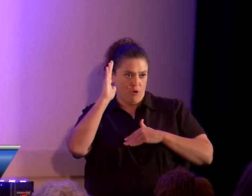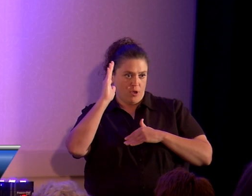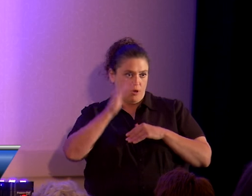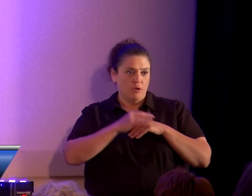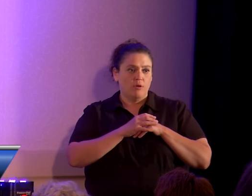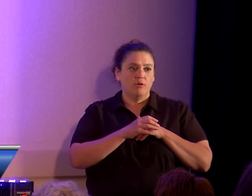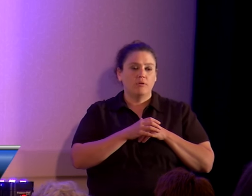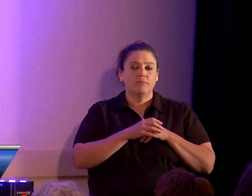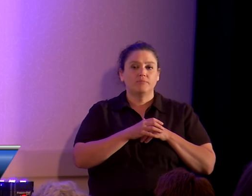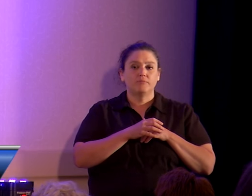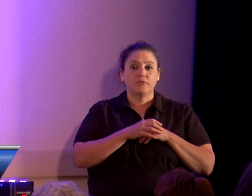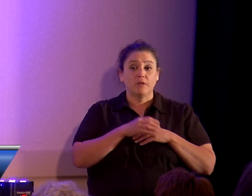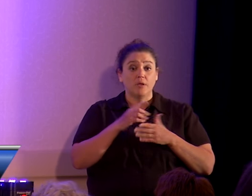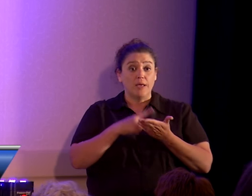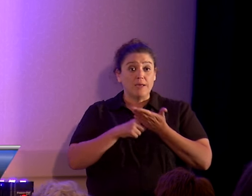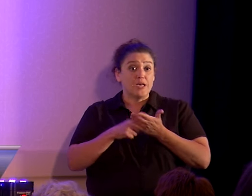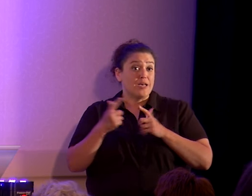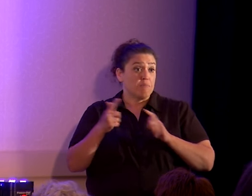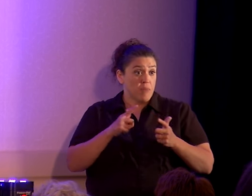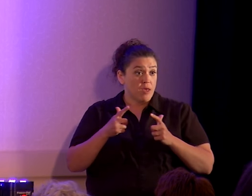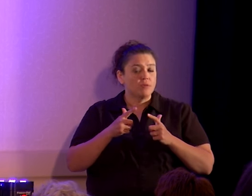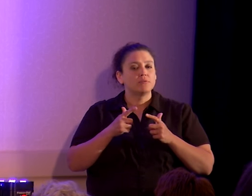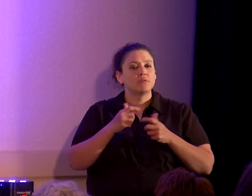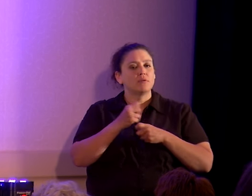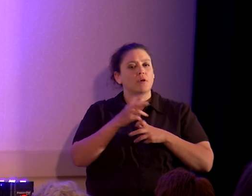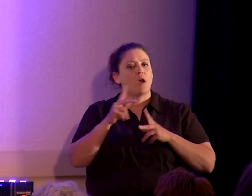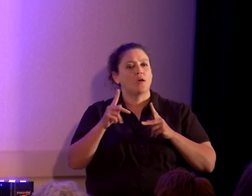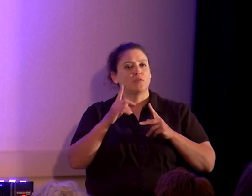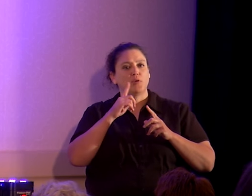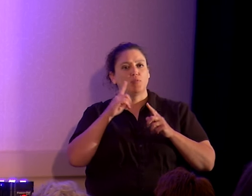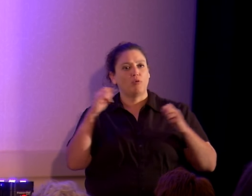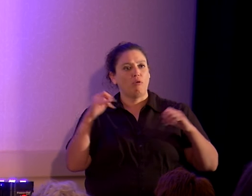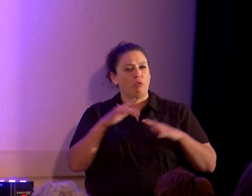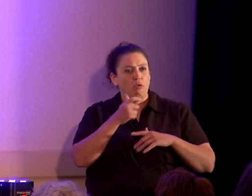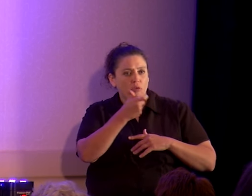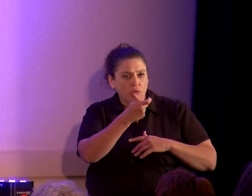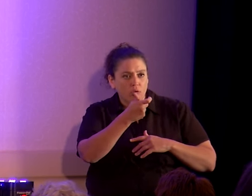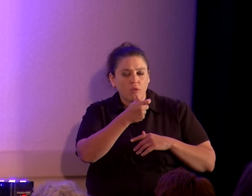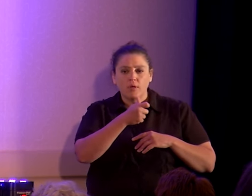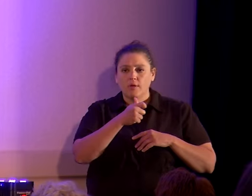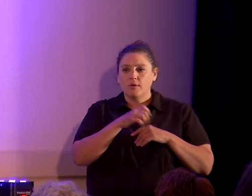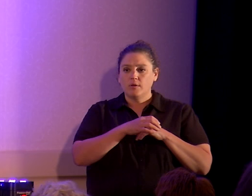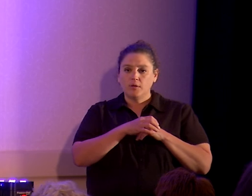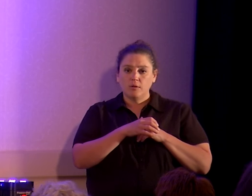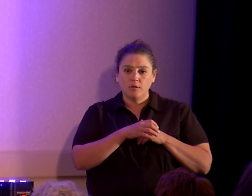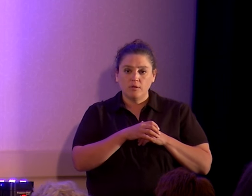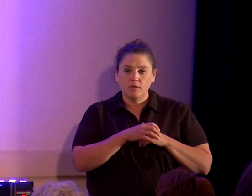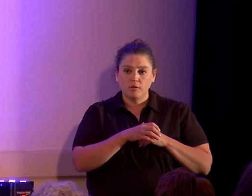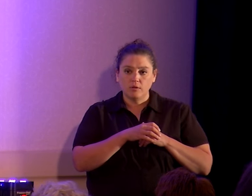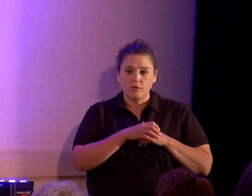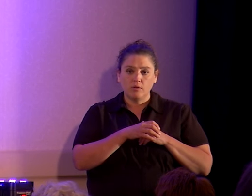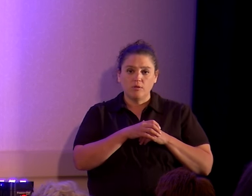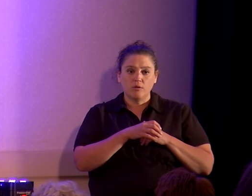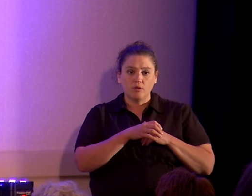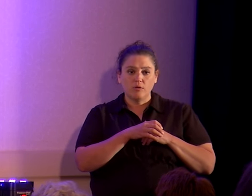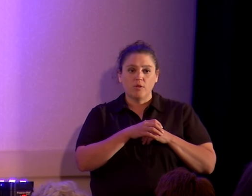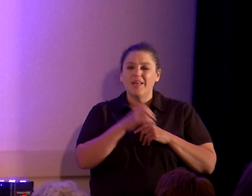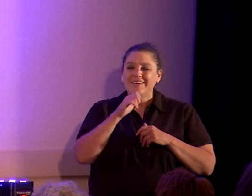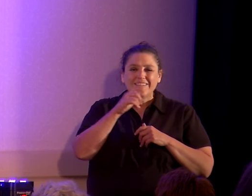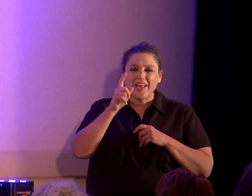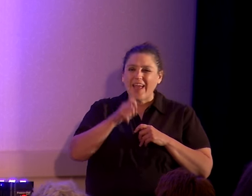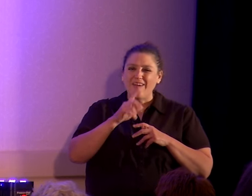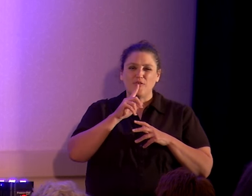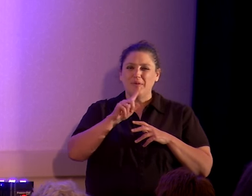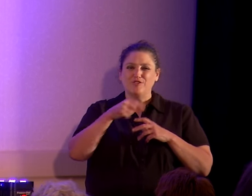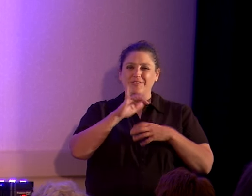Debates draw people. And it doesn't just have to be Hitchens, who everybody loves, I'll watch them debate, or Stephen Fry, I don't know,